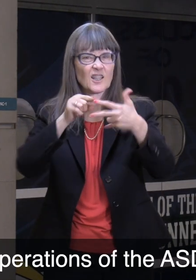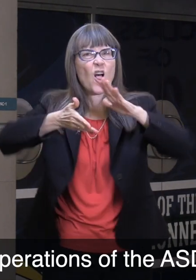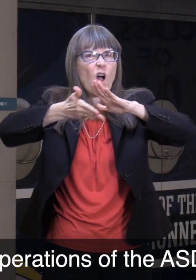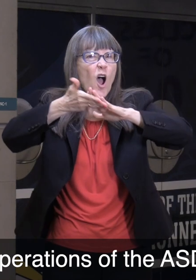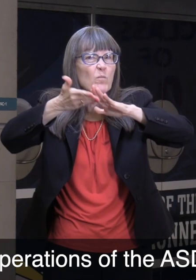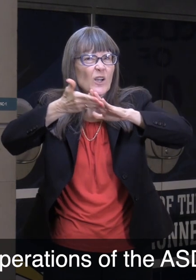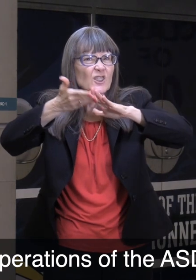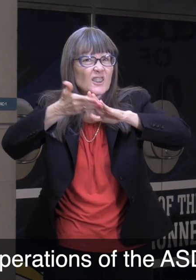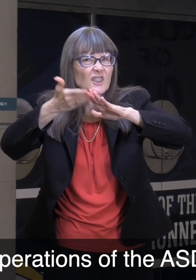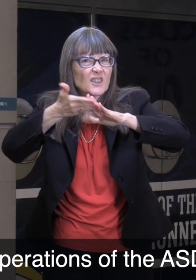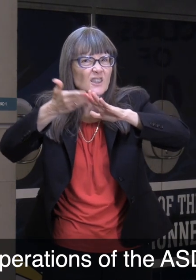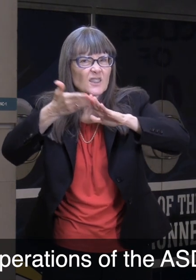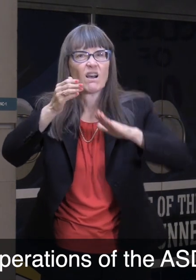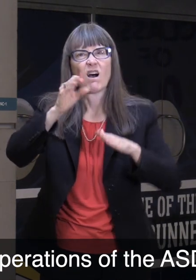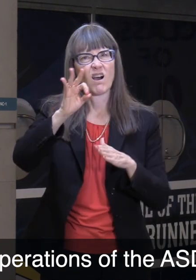operations of the ASDB agency.